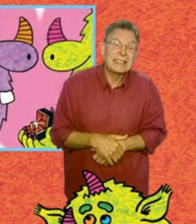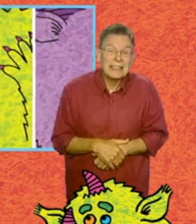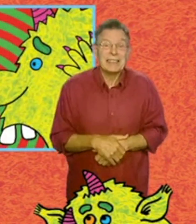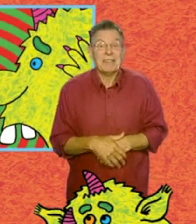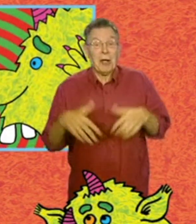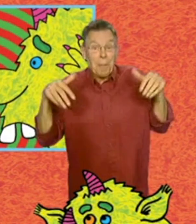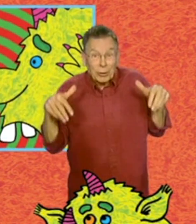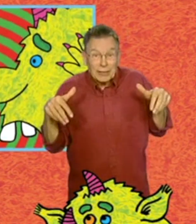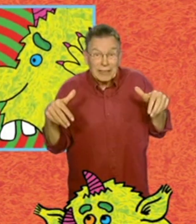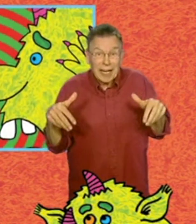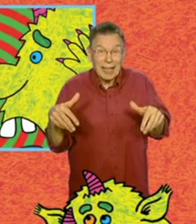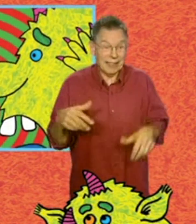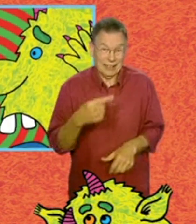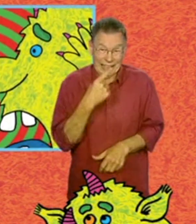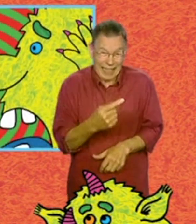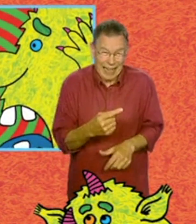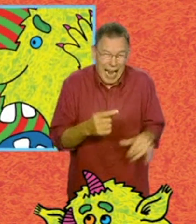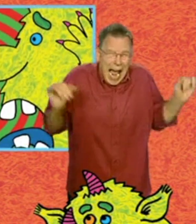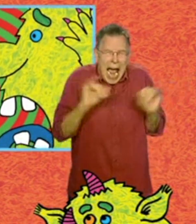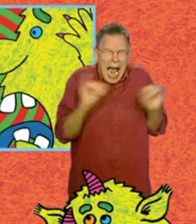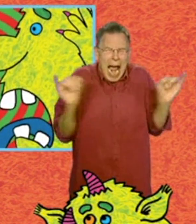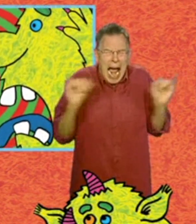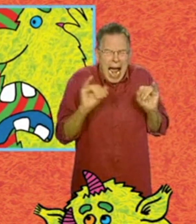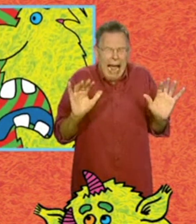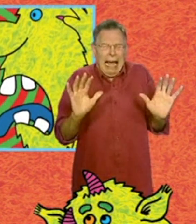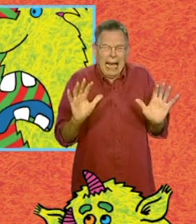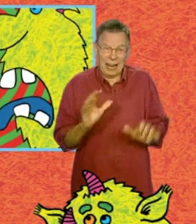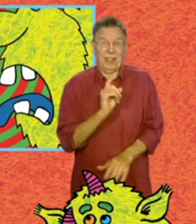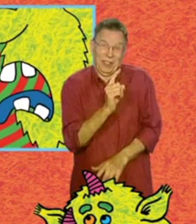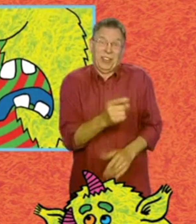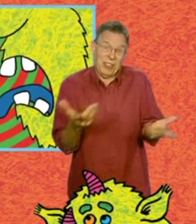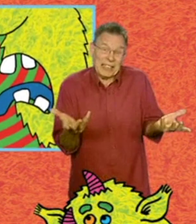If the monster says, Ugh! That's that.